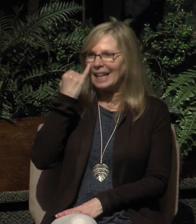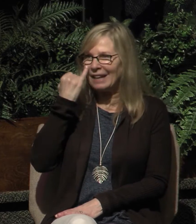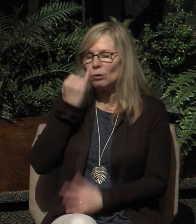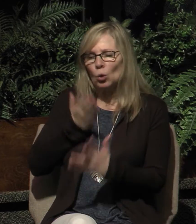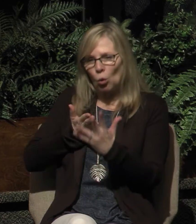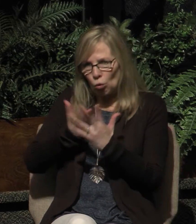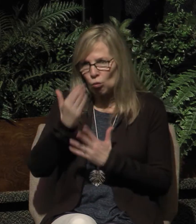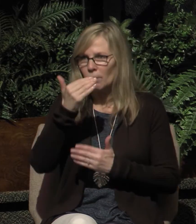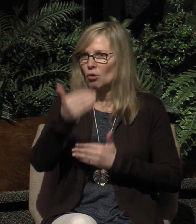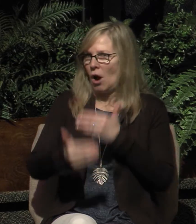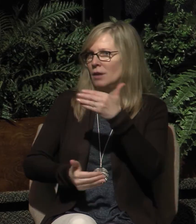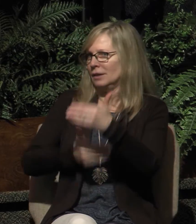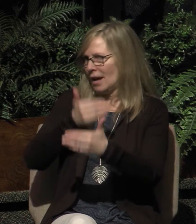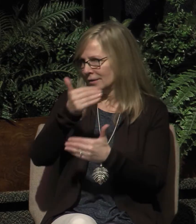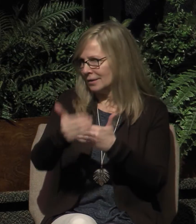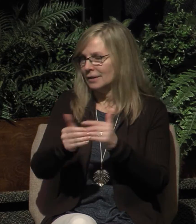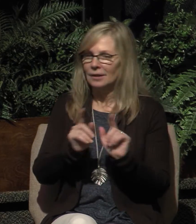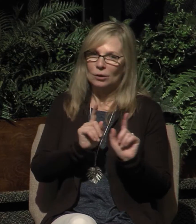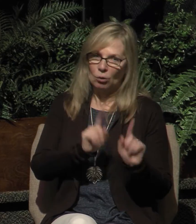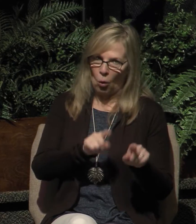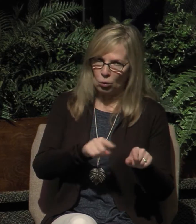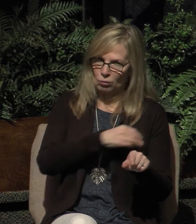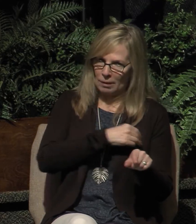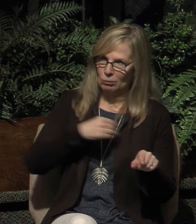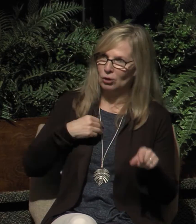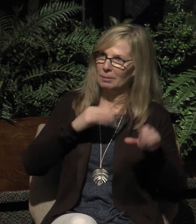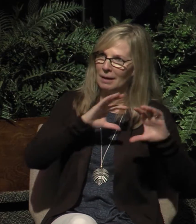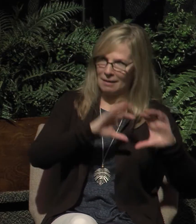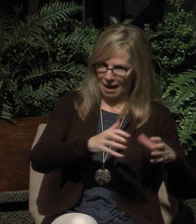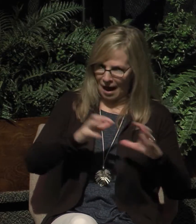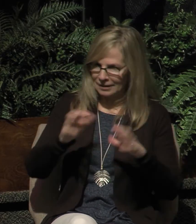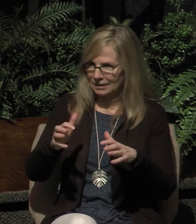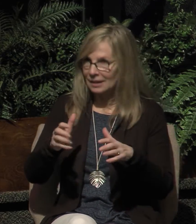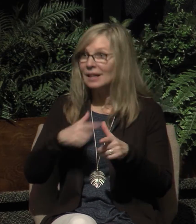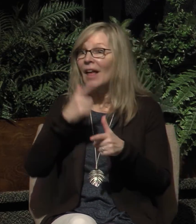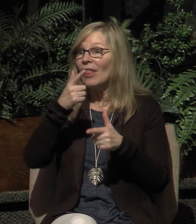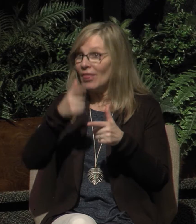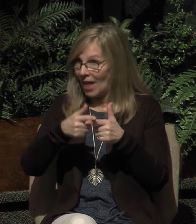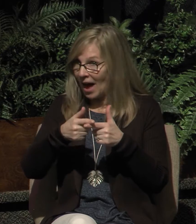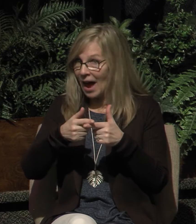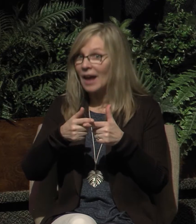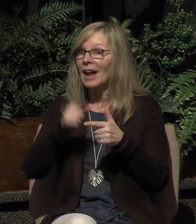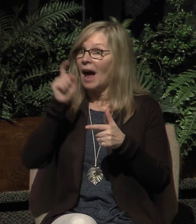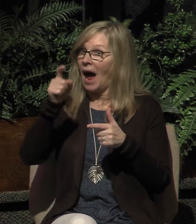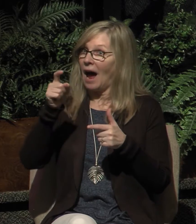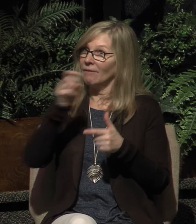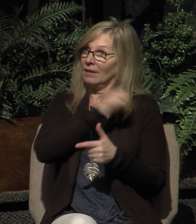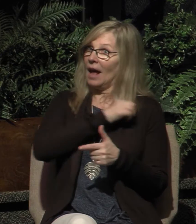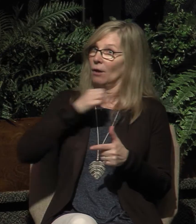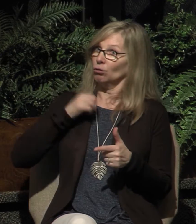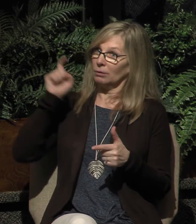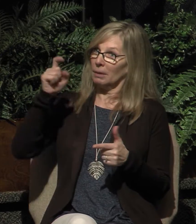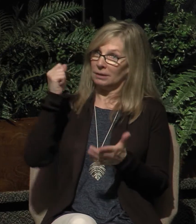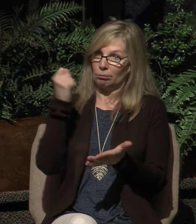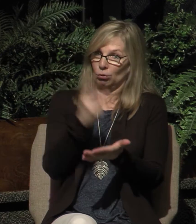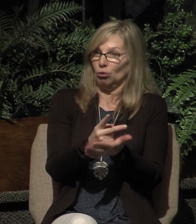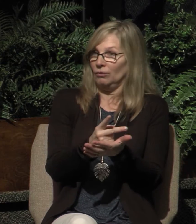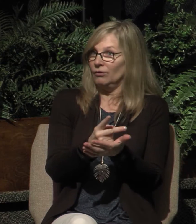process of attending the membership classes and then have been approved for membership by the elders of the church and then have been